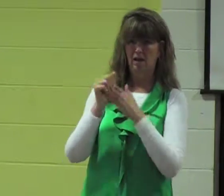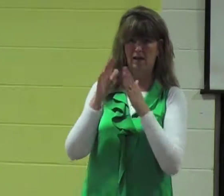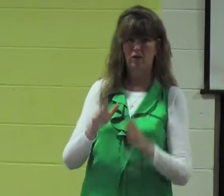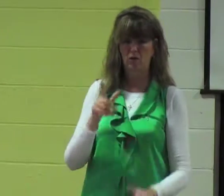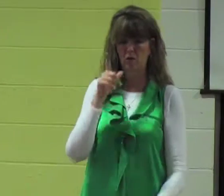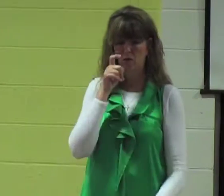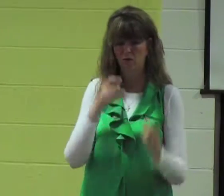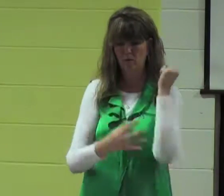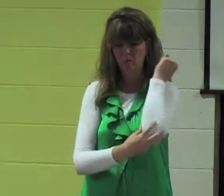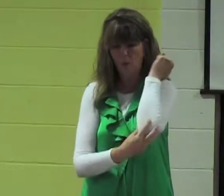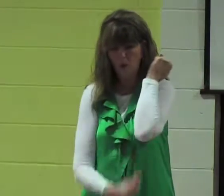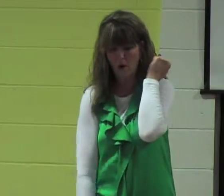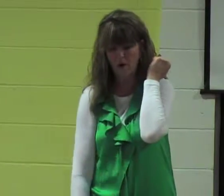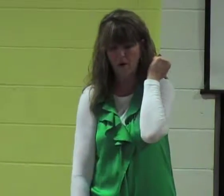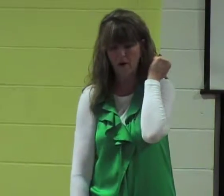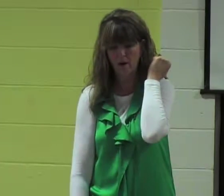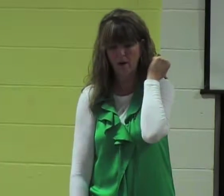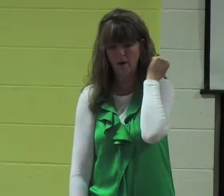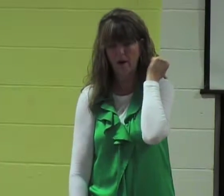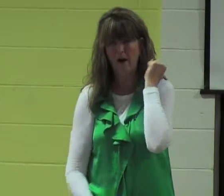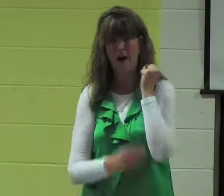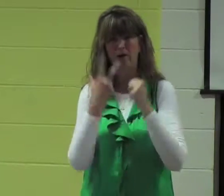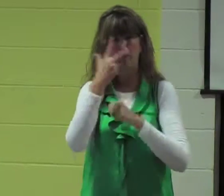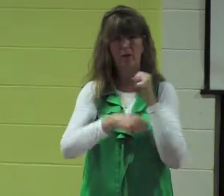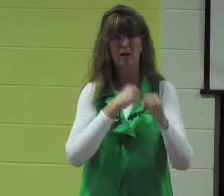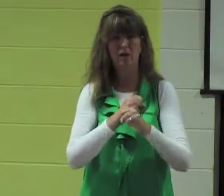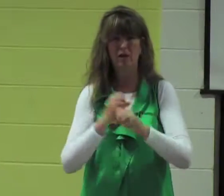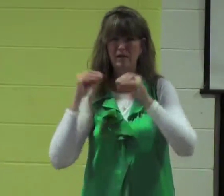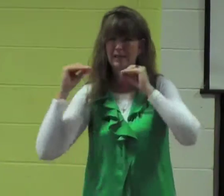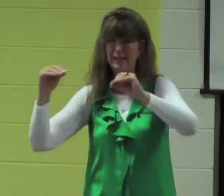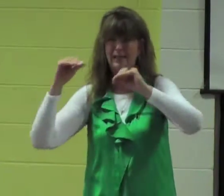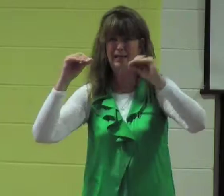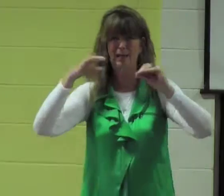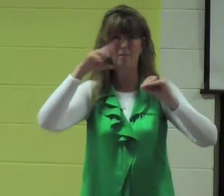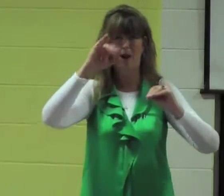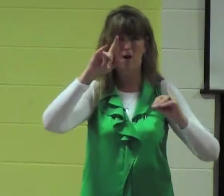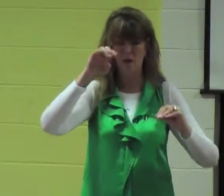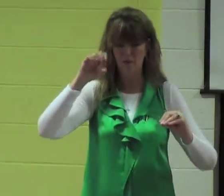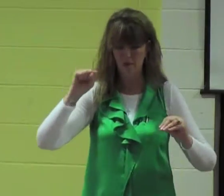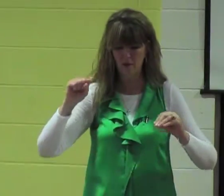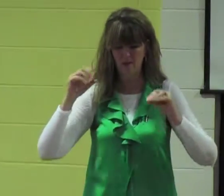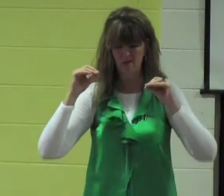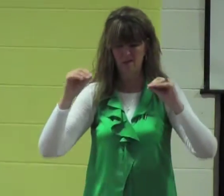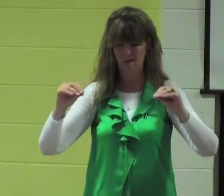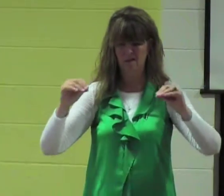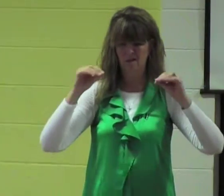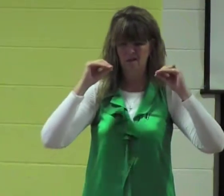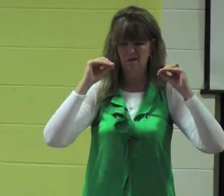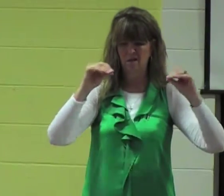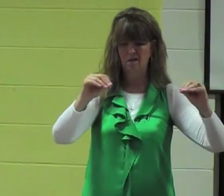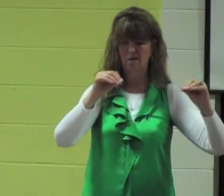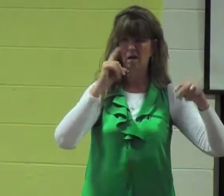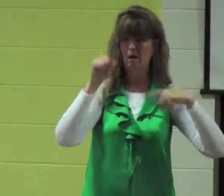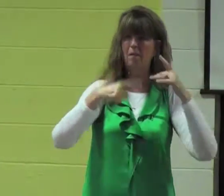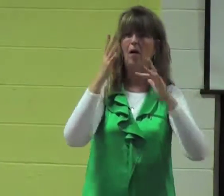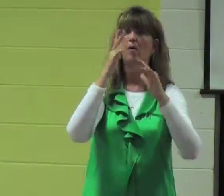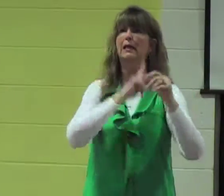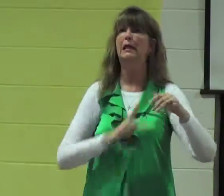society but instead they found a divine ruler who humbled himself to be born